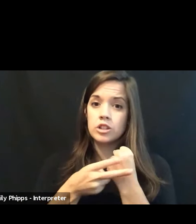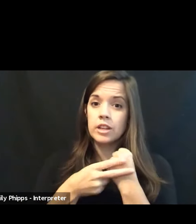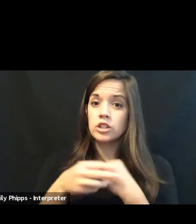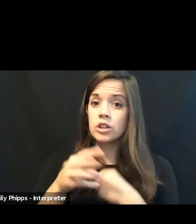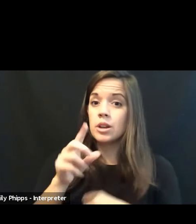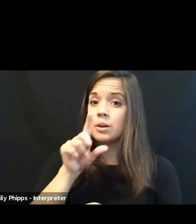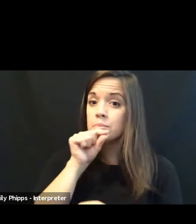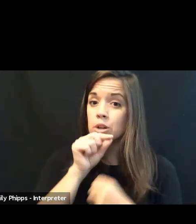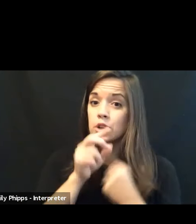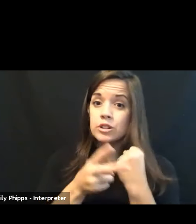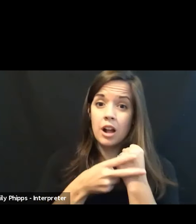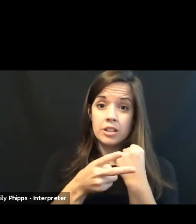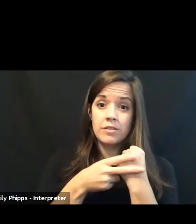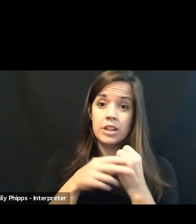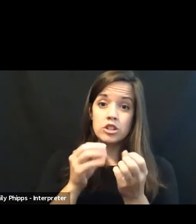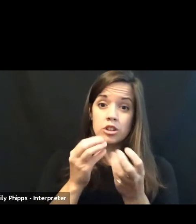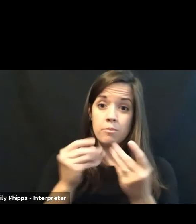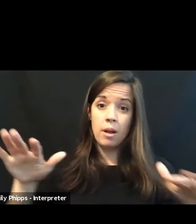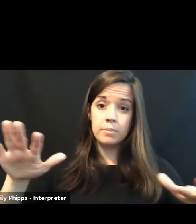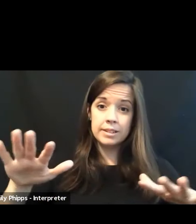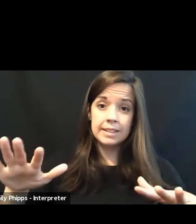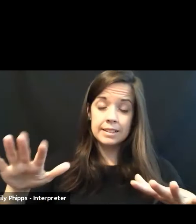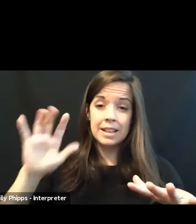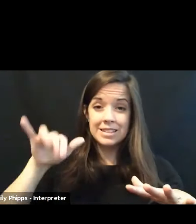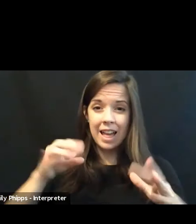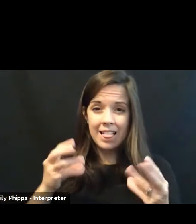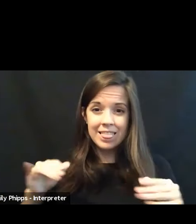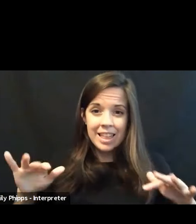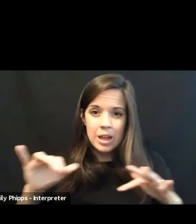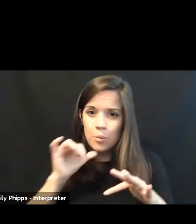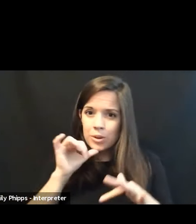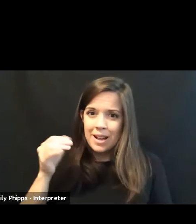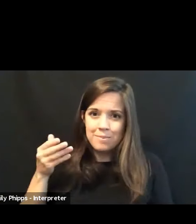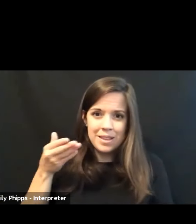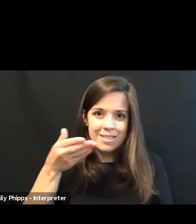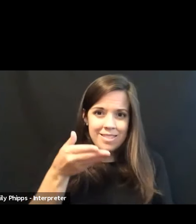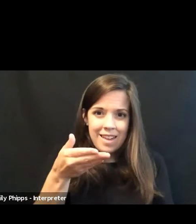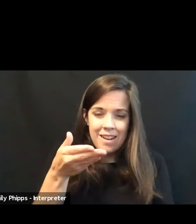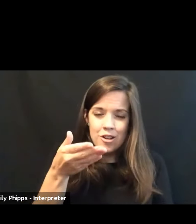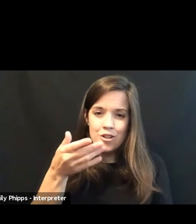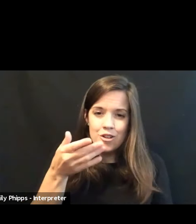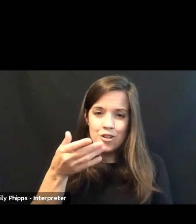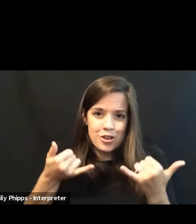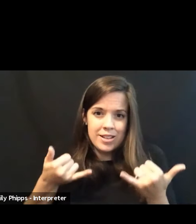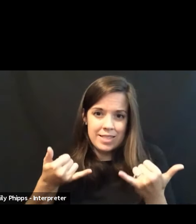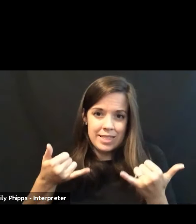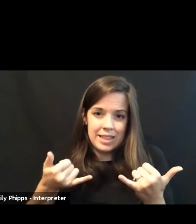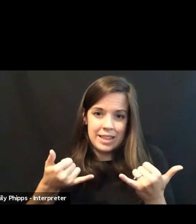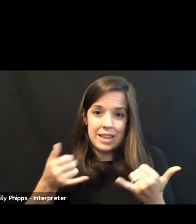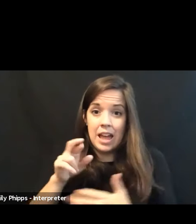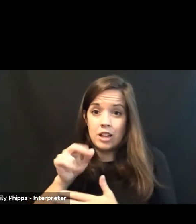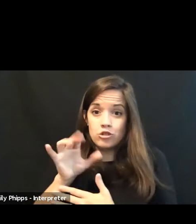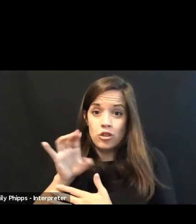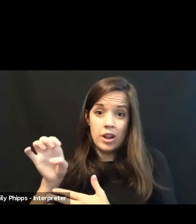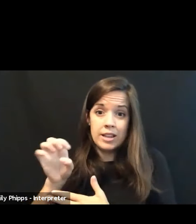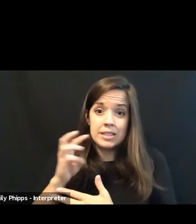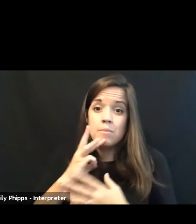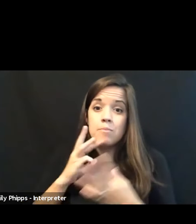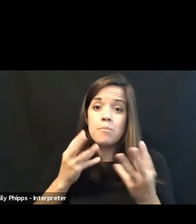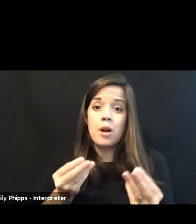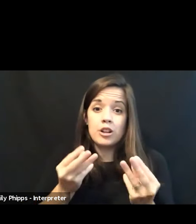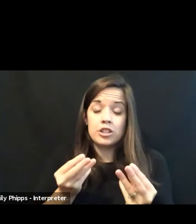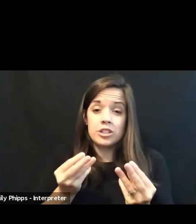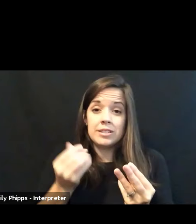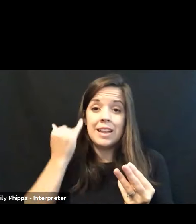property. So that land would not exist in its current form as rice marsh had not